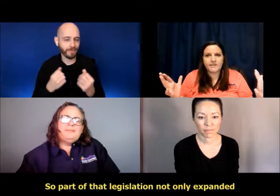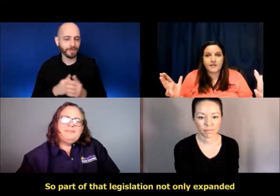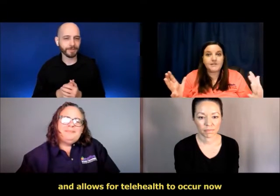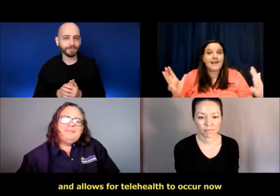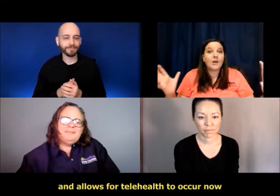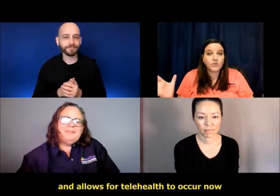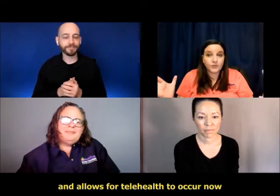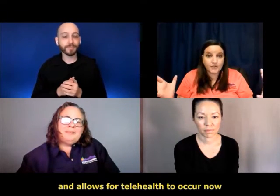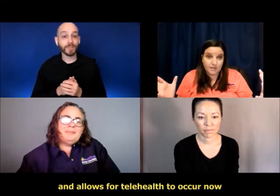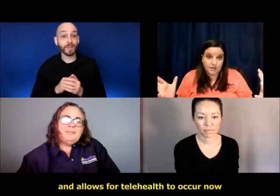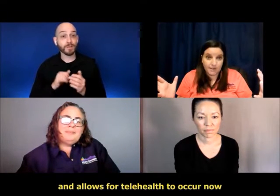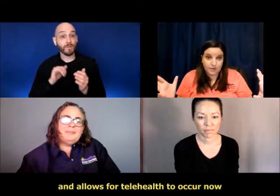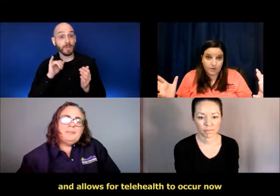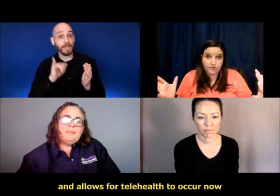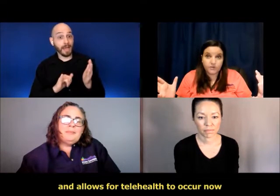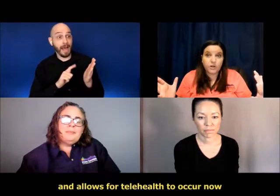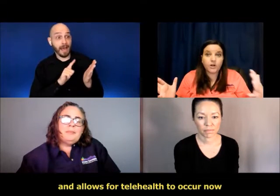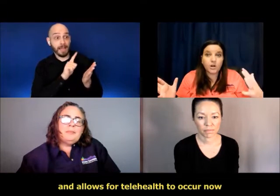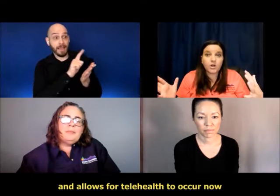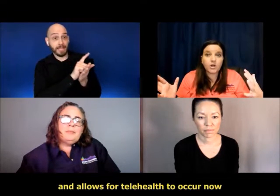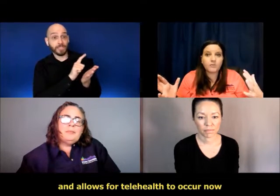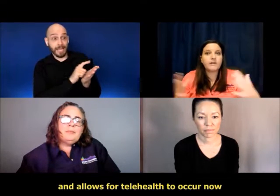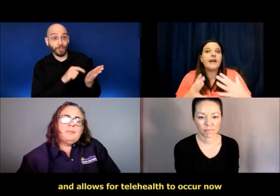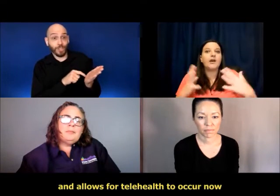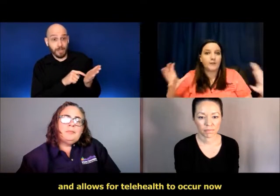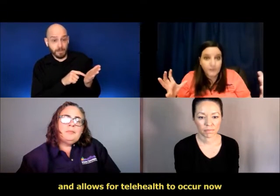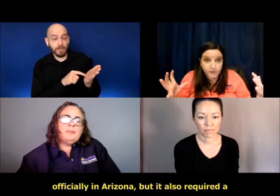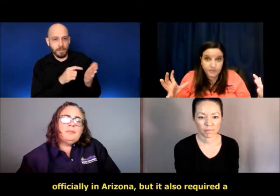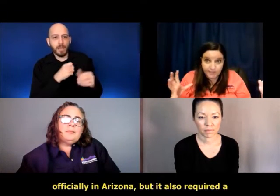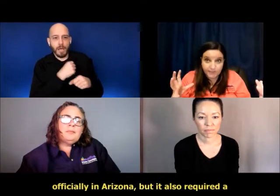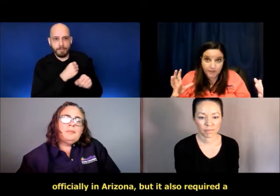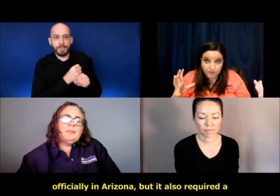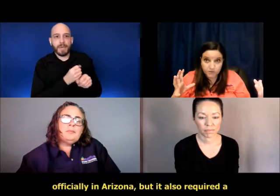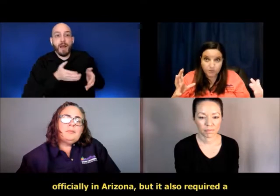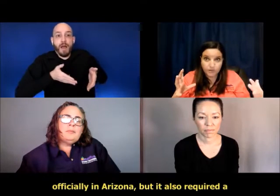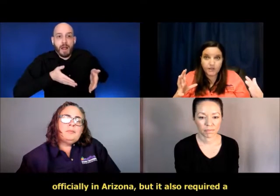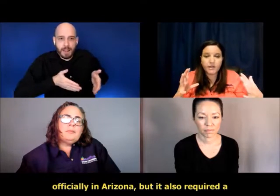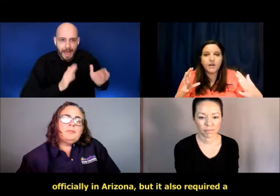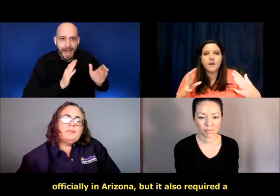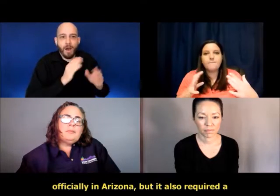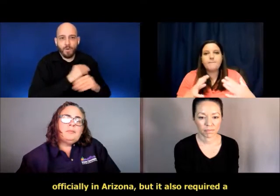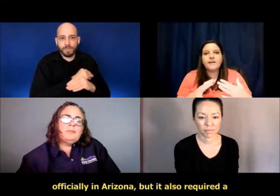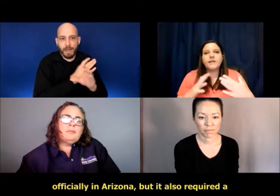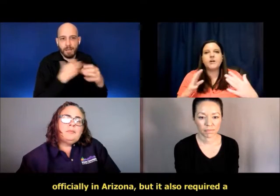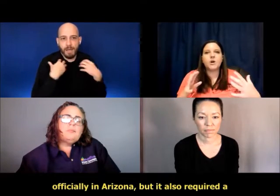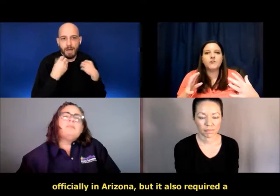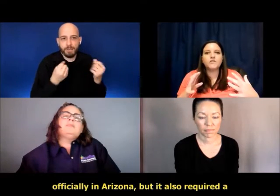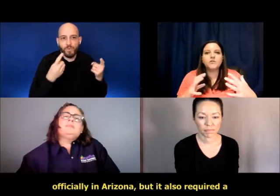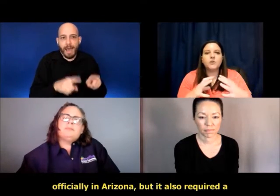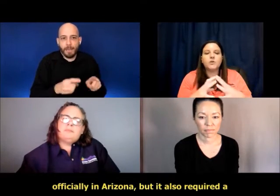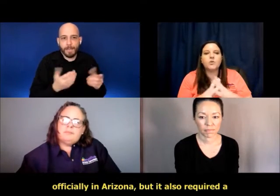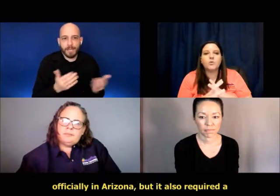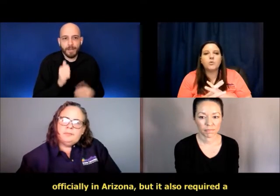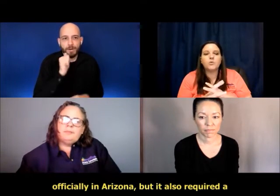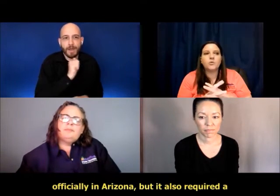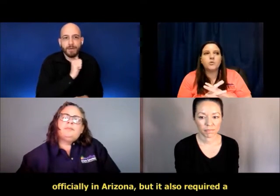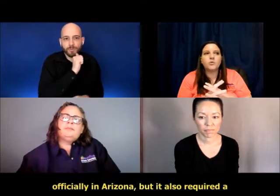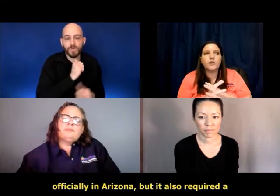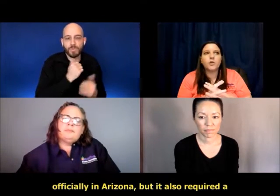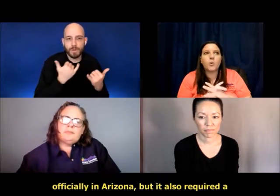expanded and allows for telehealth to occur now officially in Arizona, but it also